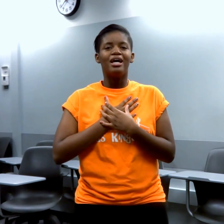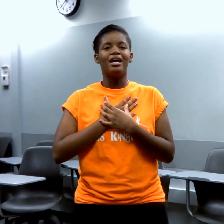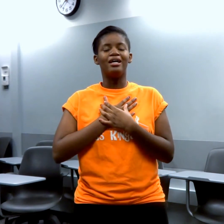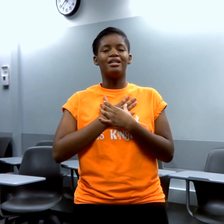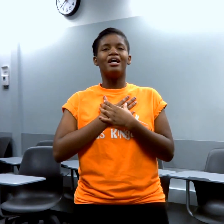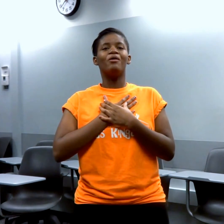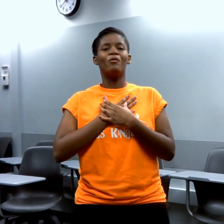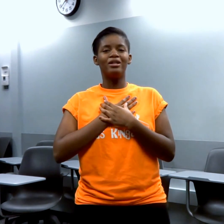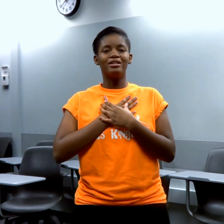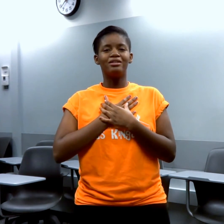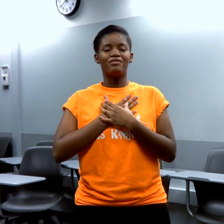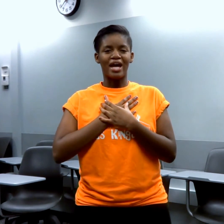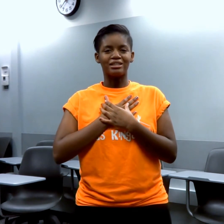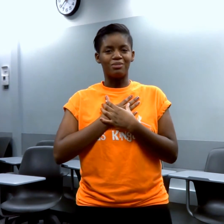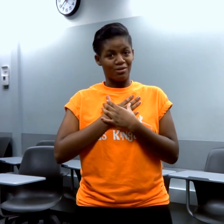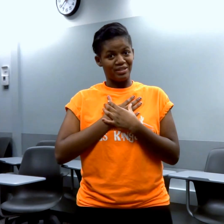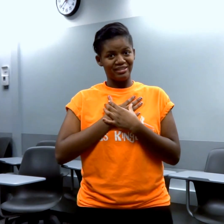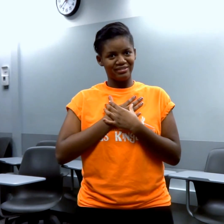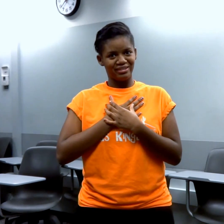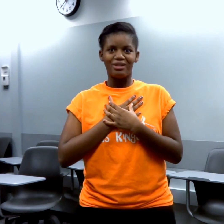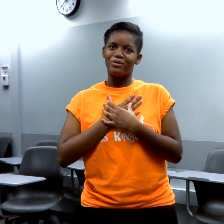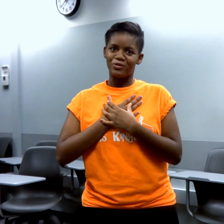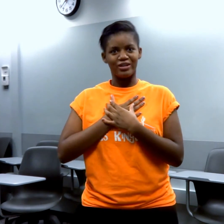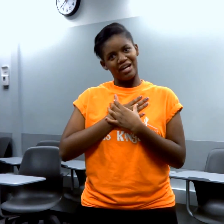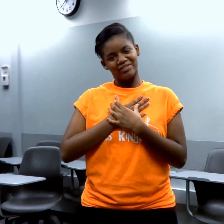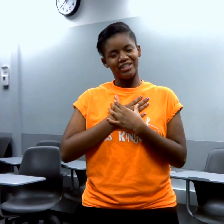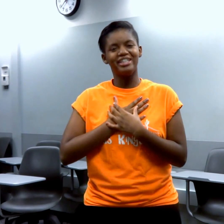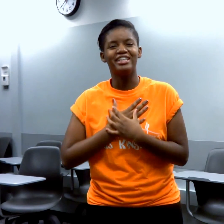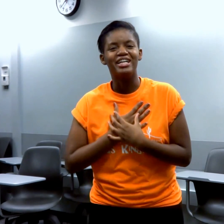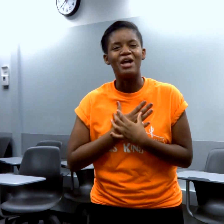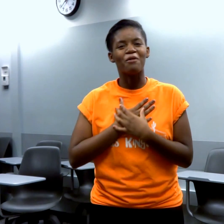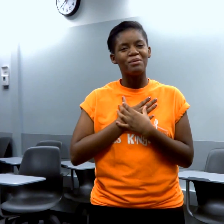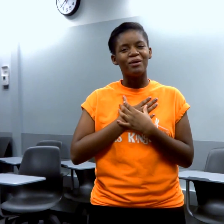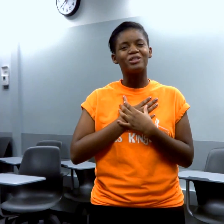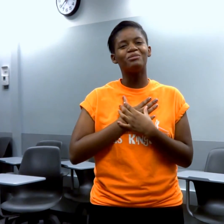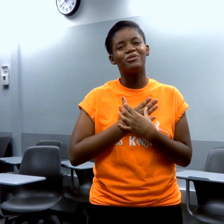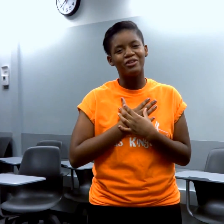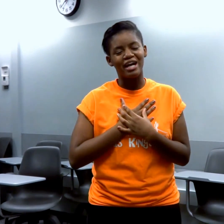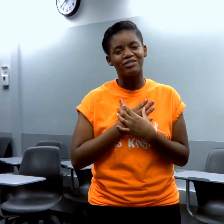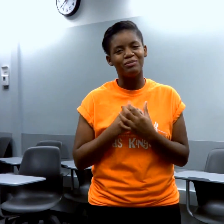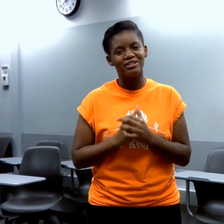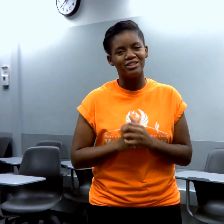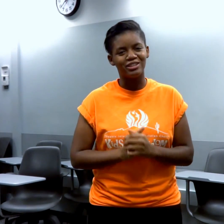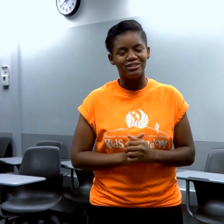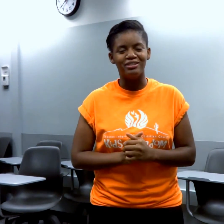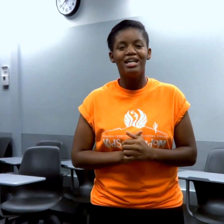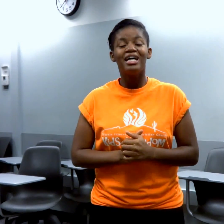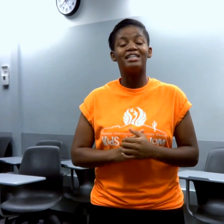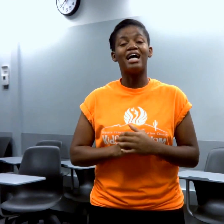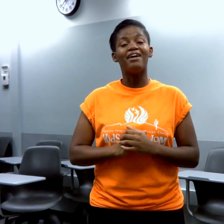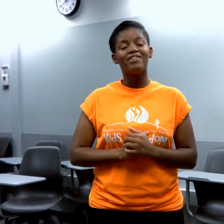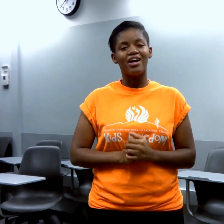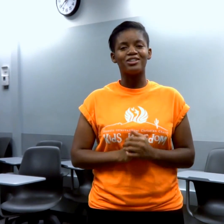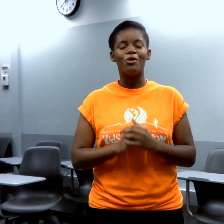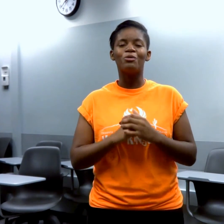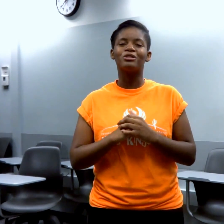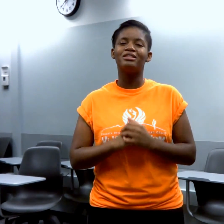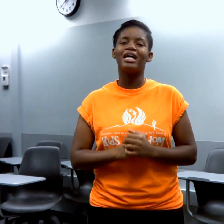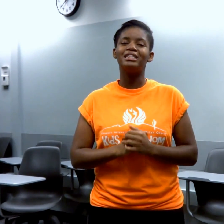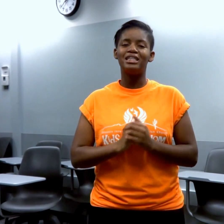And one fact about me before and after, and I'll be posting before and after pictures soon, is I've lost almost 19